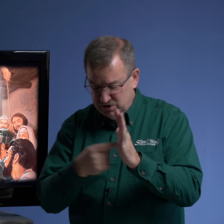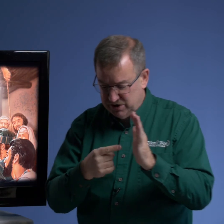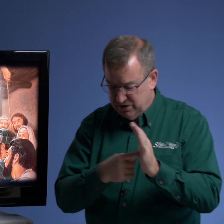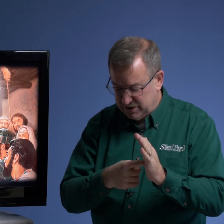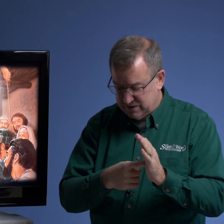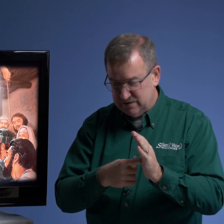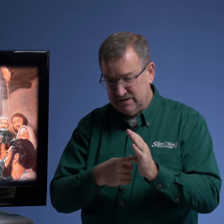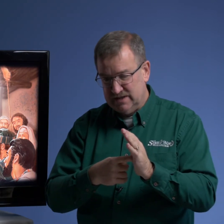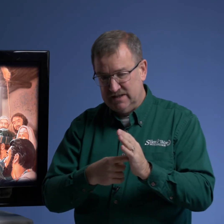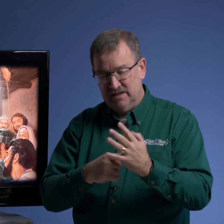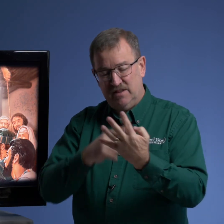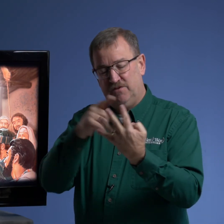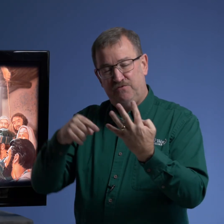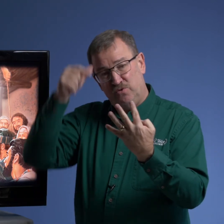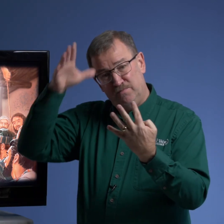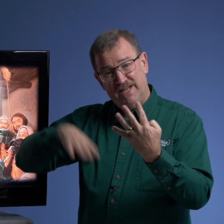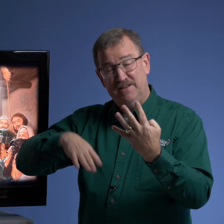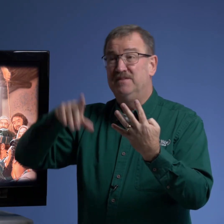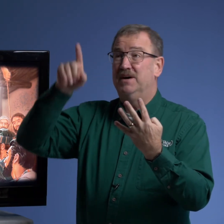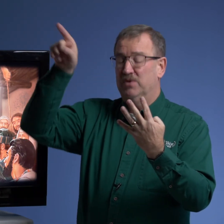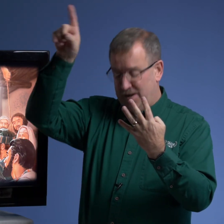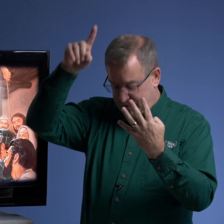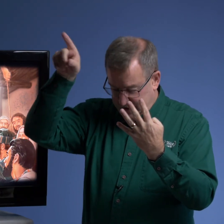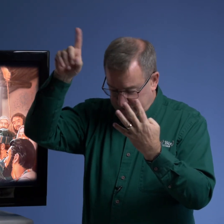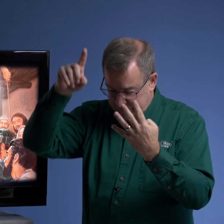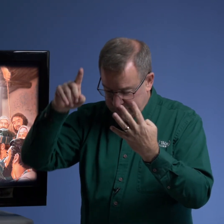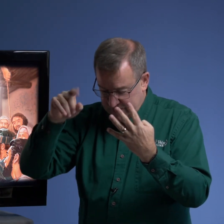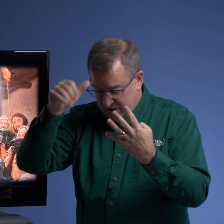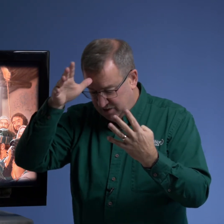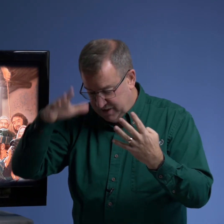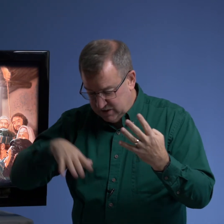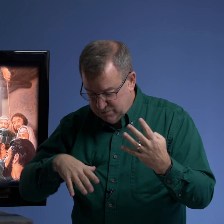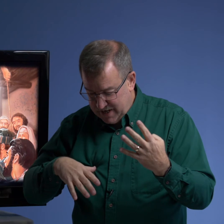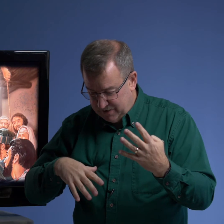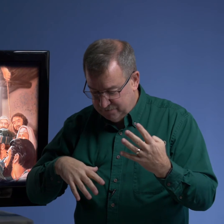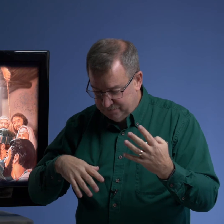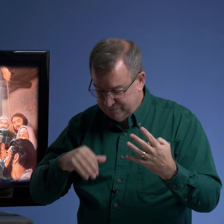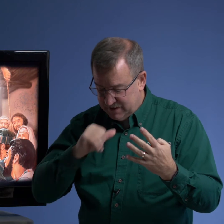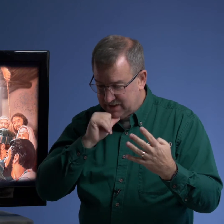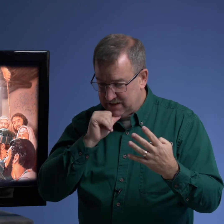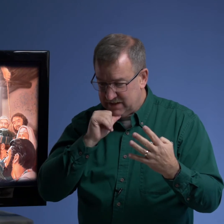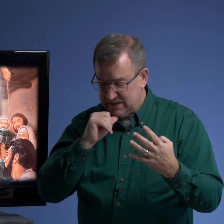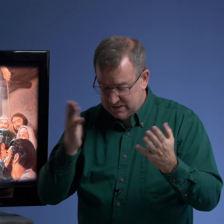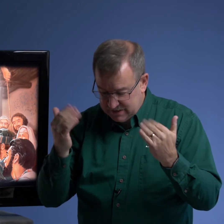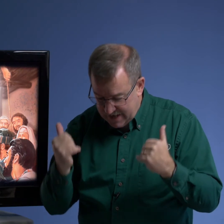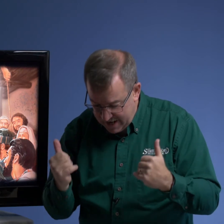you to notice the four men that were up there these men came